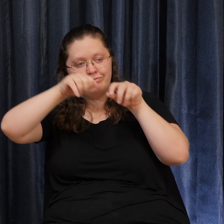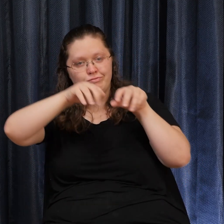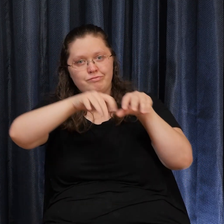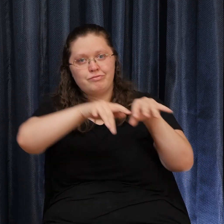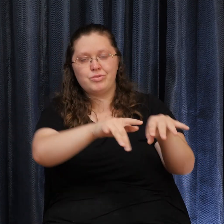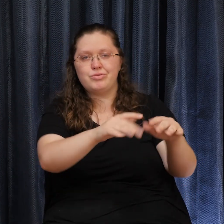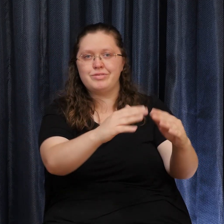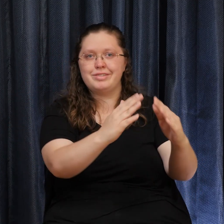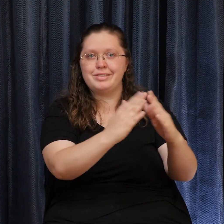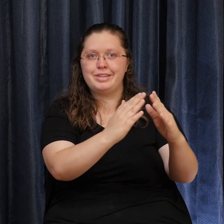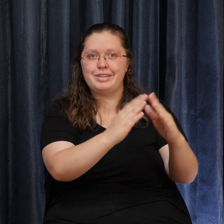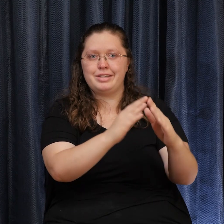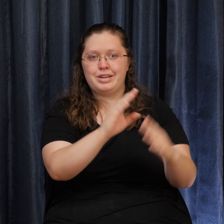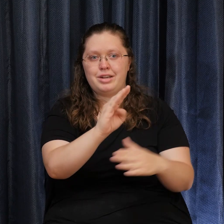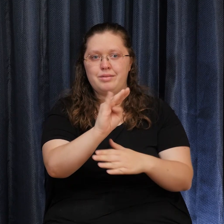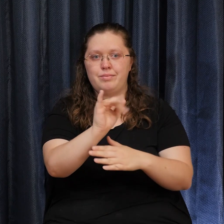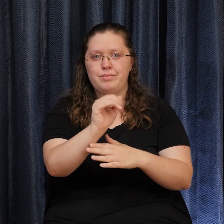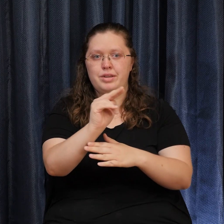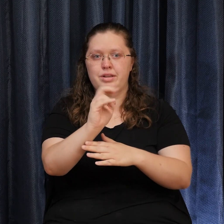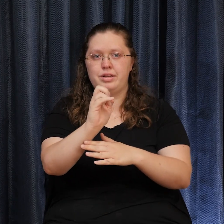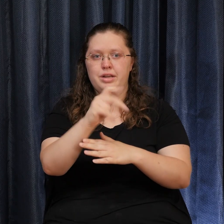it's Experiencing And has Experienced